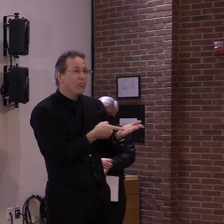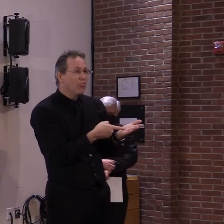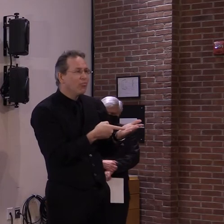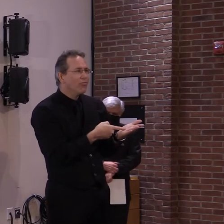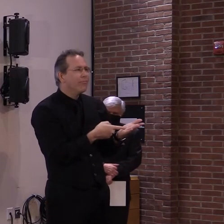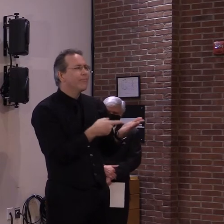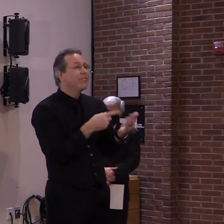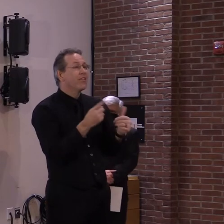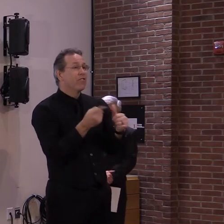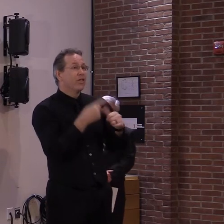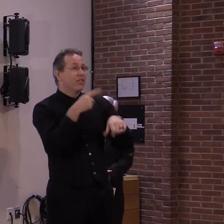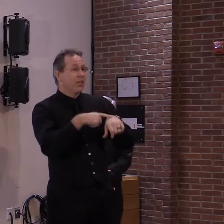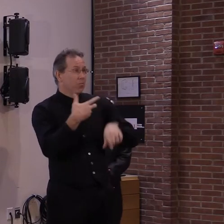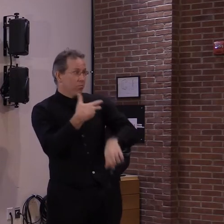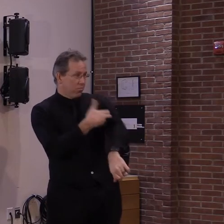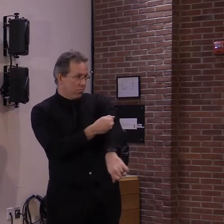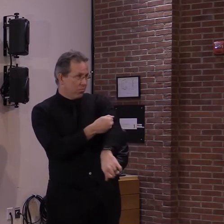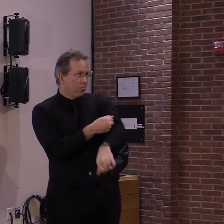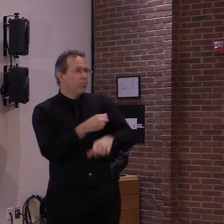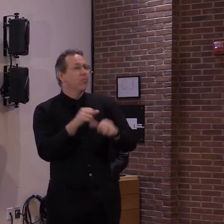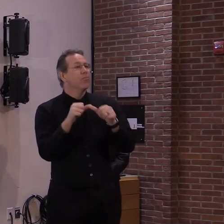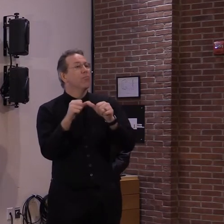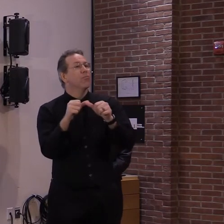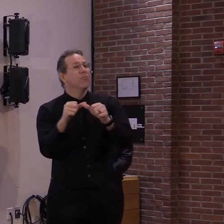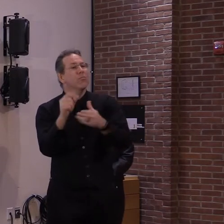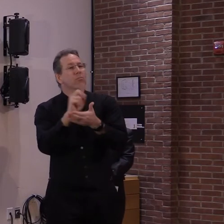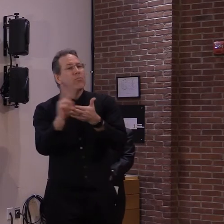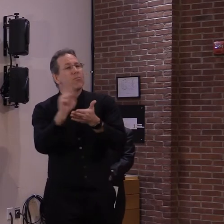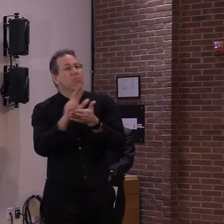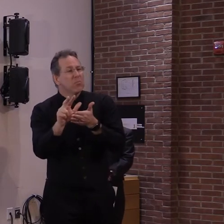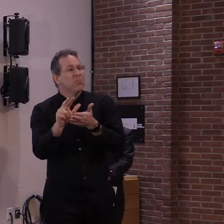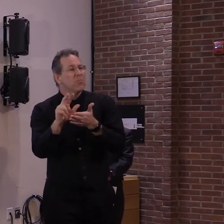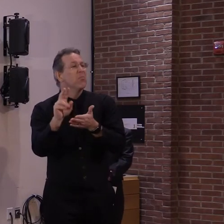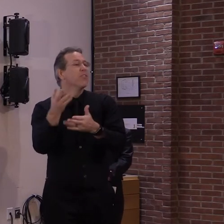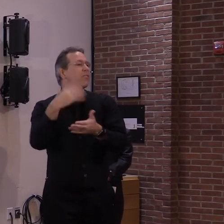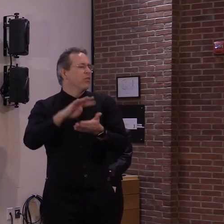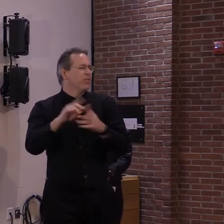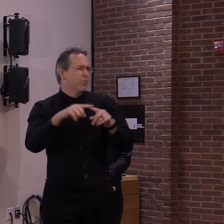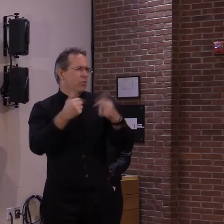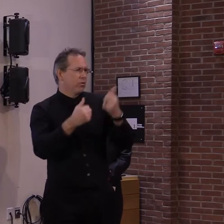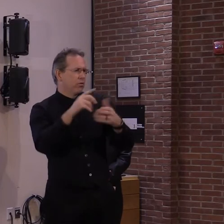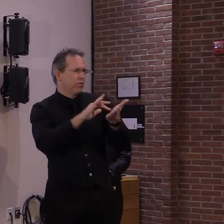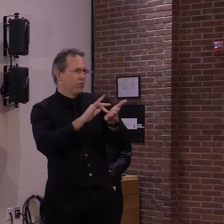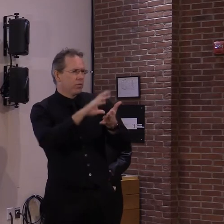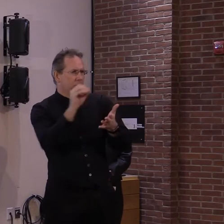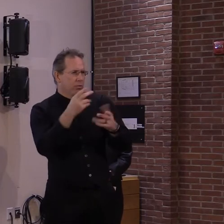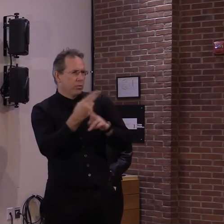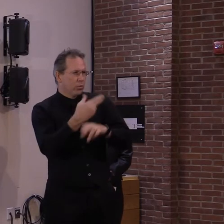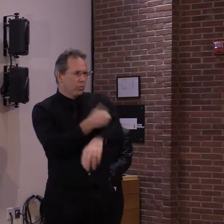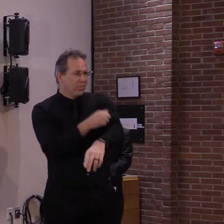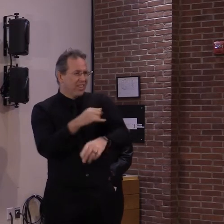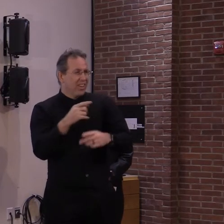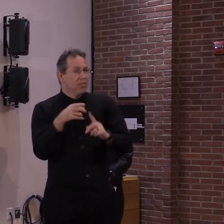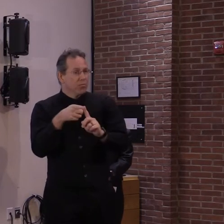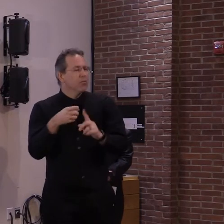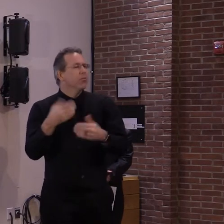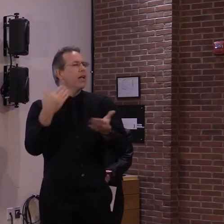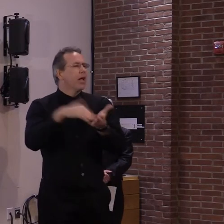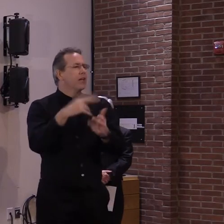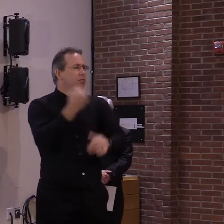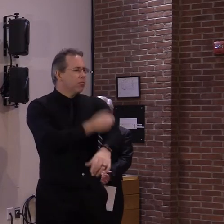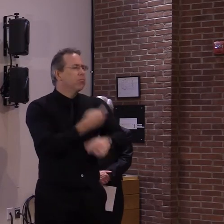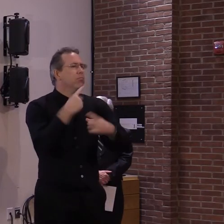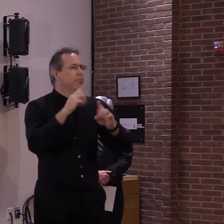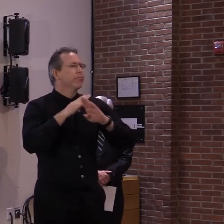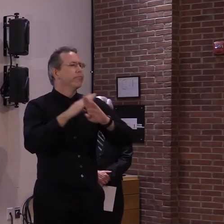shot, we'll have a dose reserved for you for the second shot. I've also had a chance to review some recent data, very preliminary data,